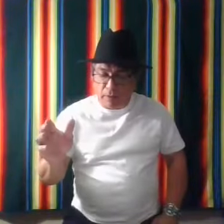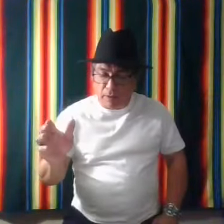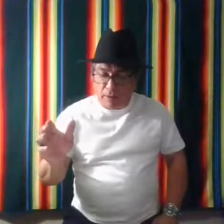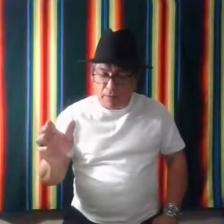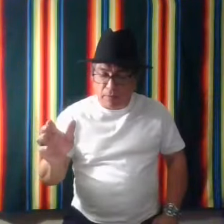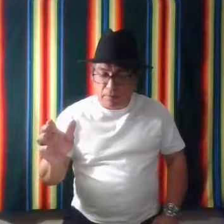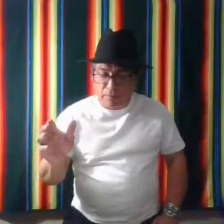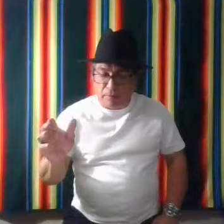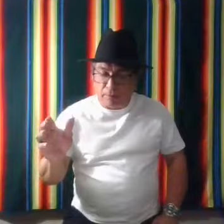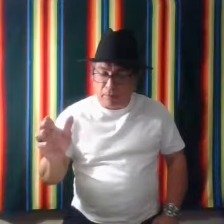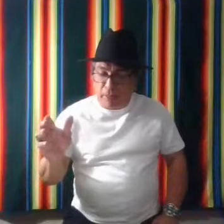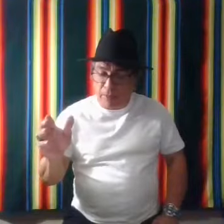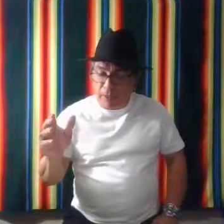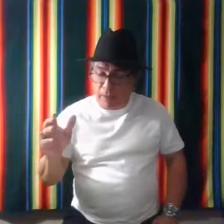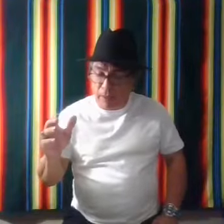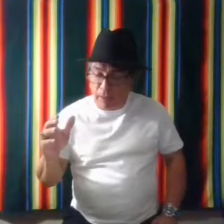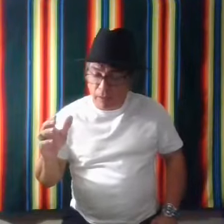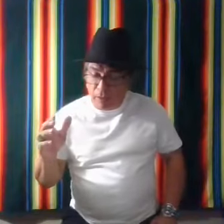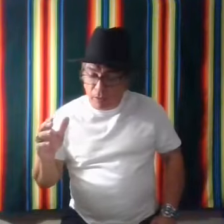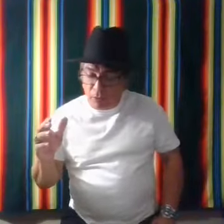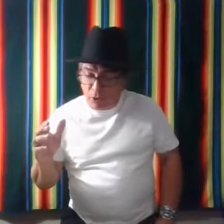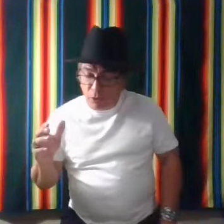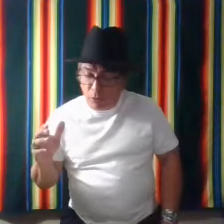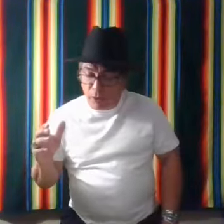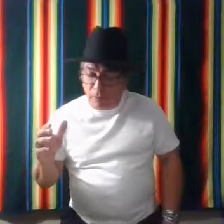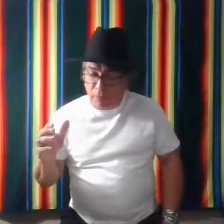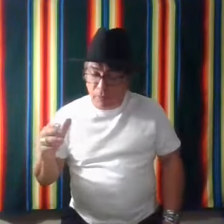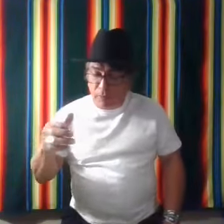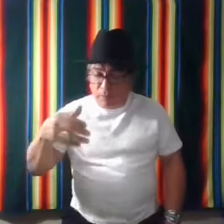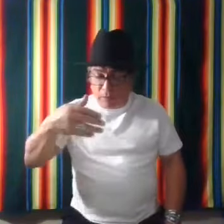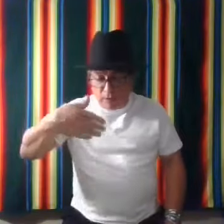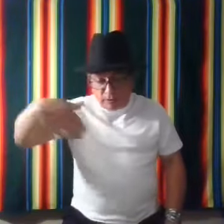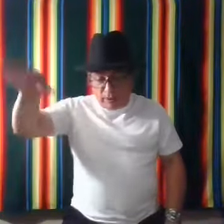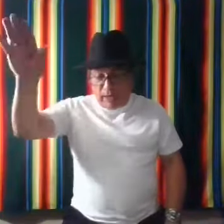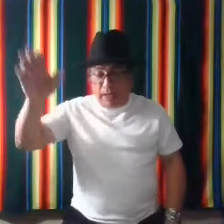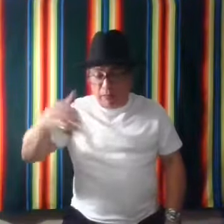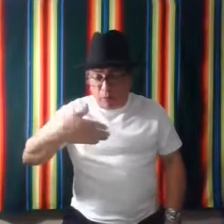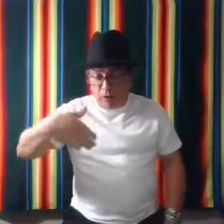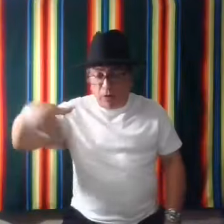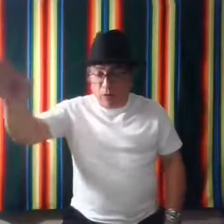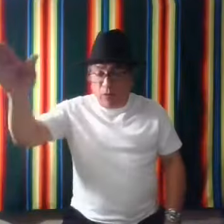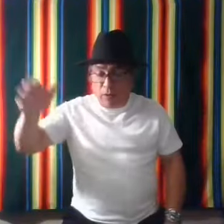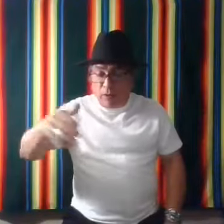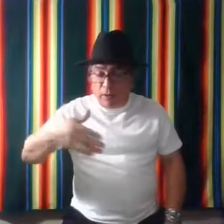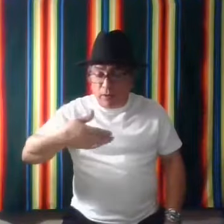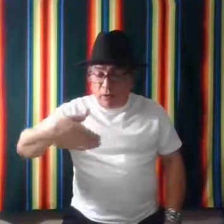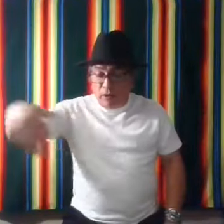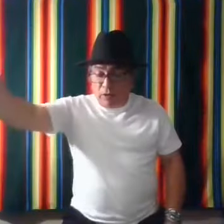Um, and then. To, uh, to, to leave or to go, uh, you can,